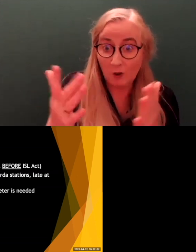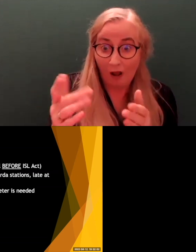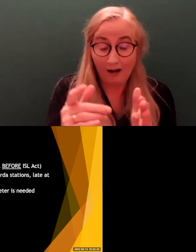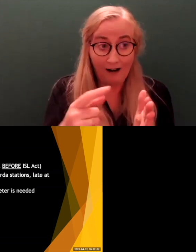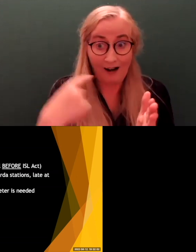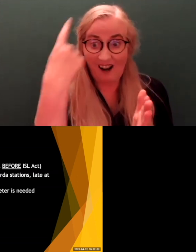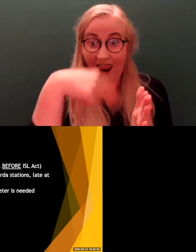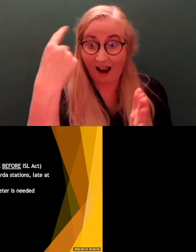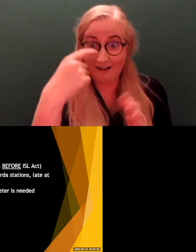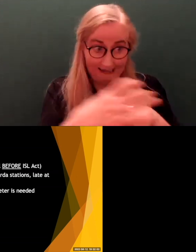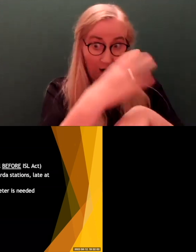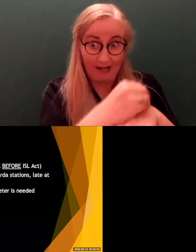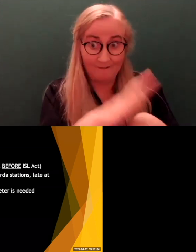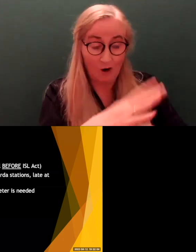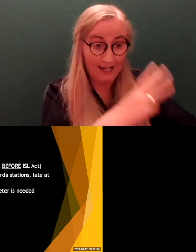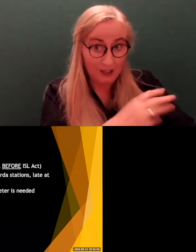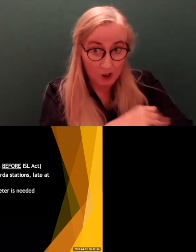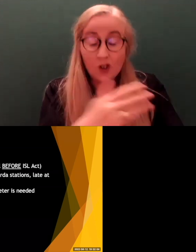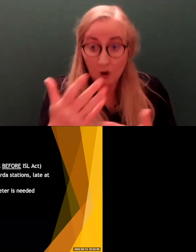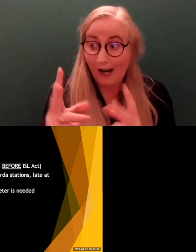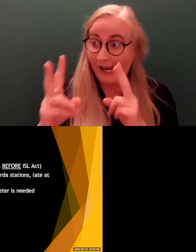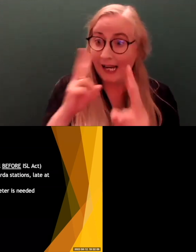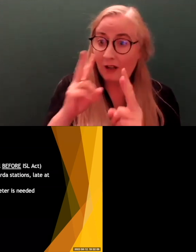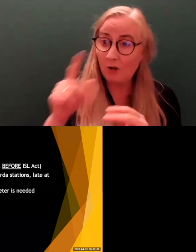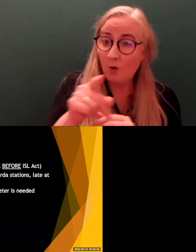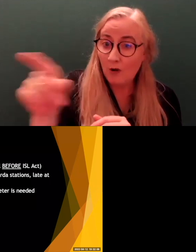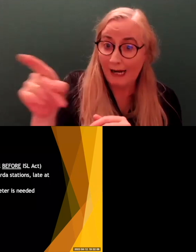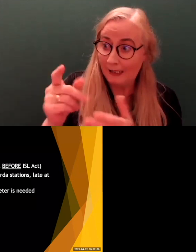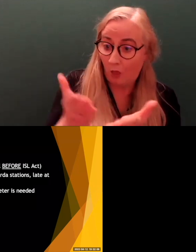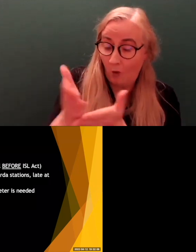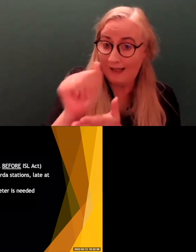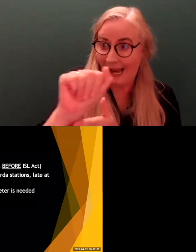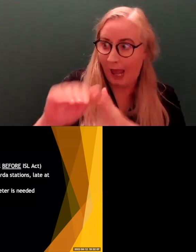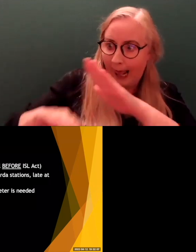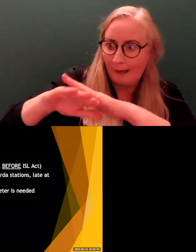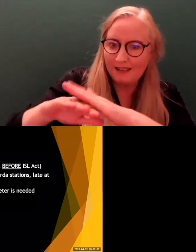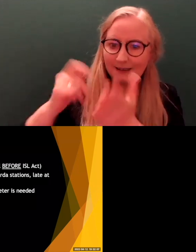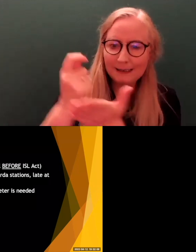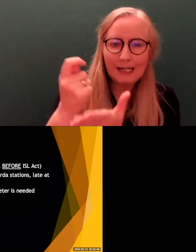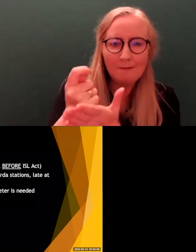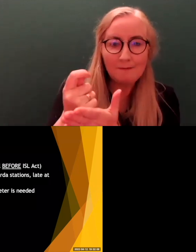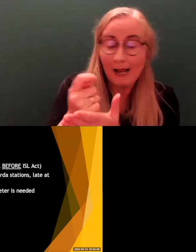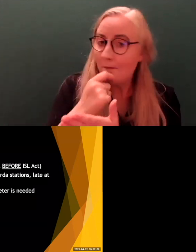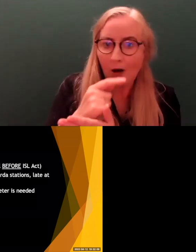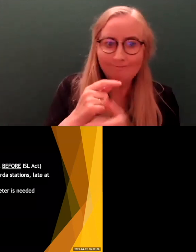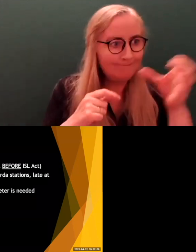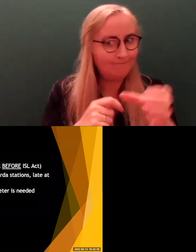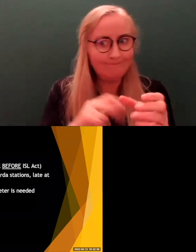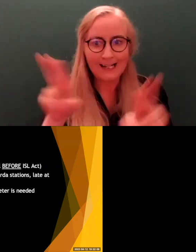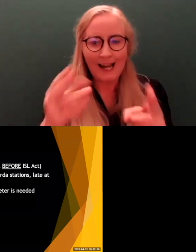pressure to interview you in the time that they have, and they can't find an interpreter. So it's a big problem, not just for